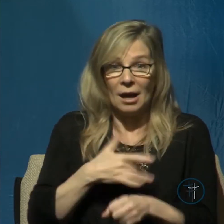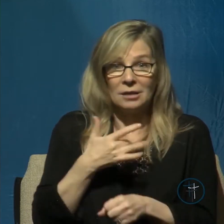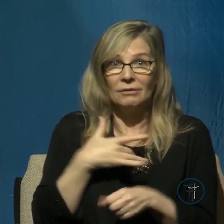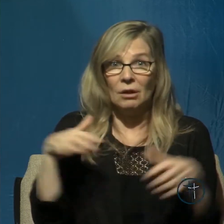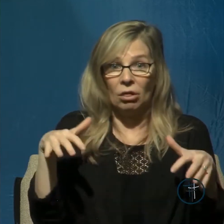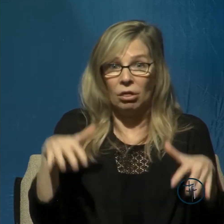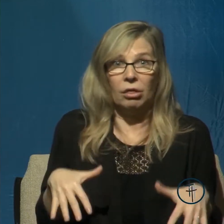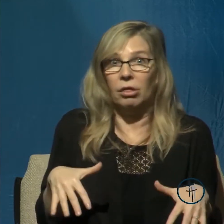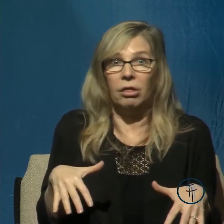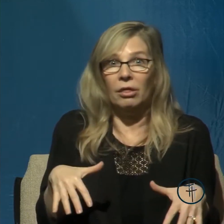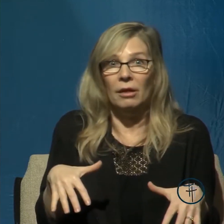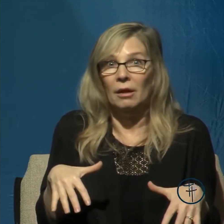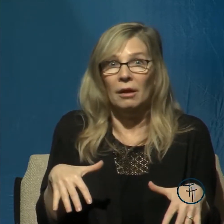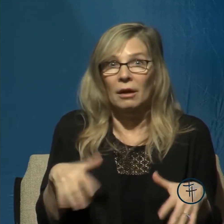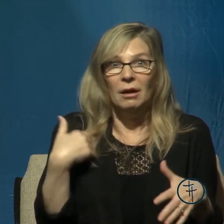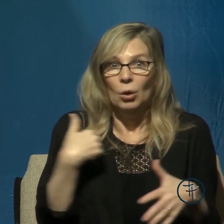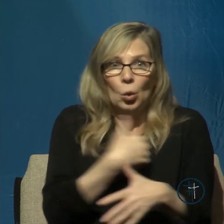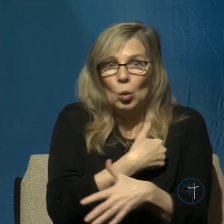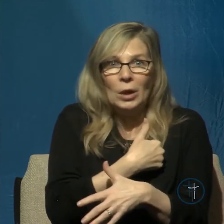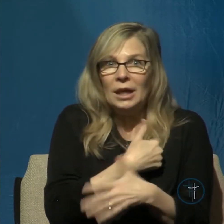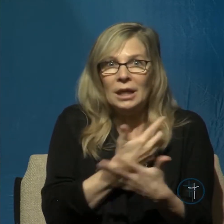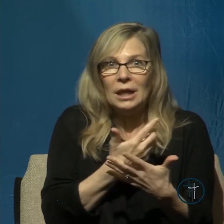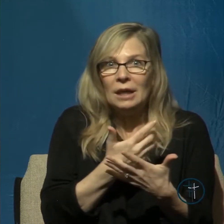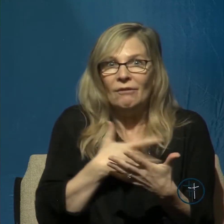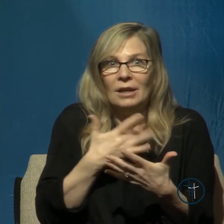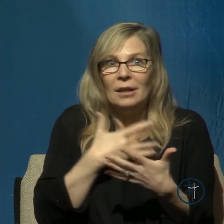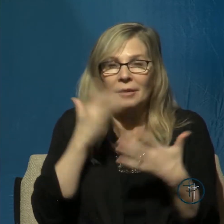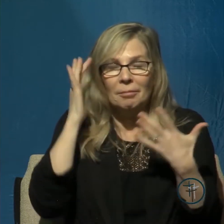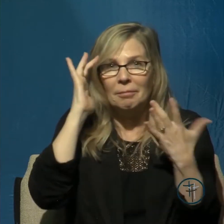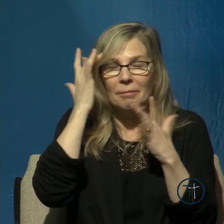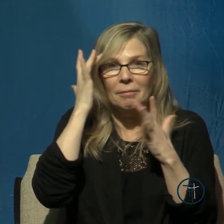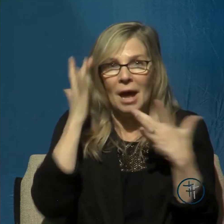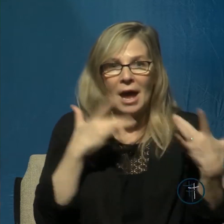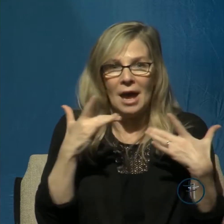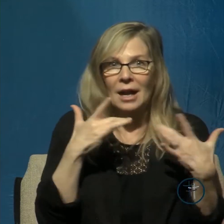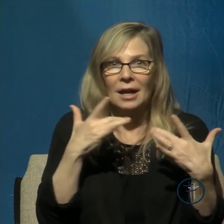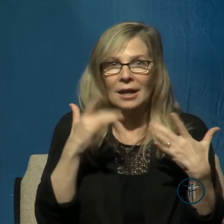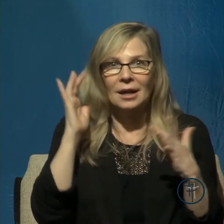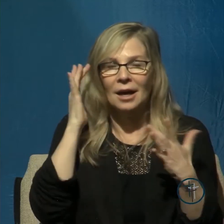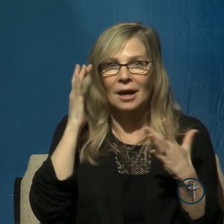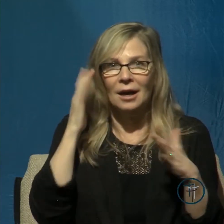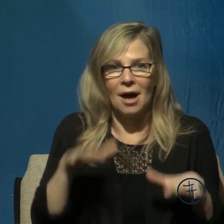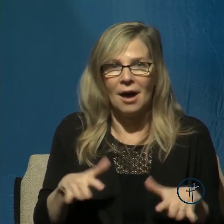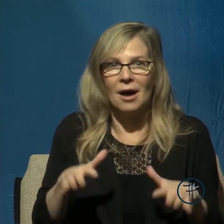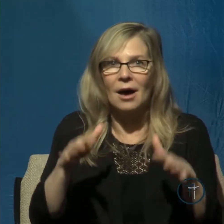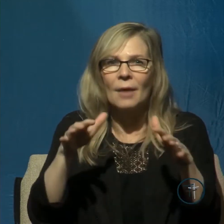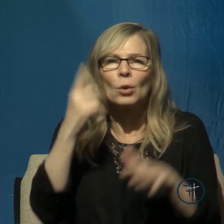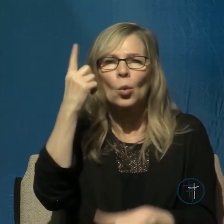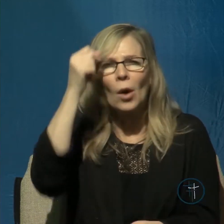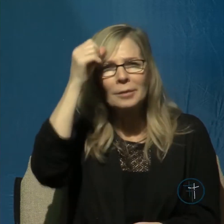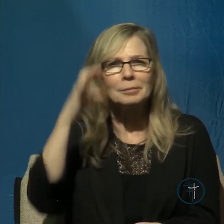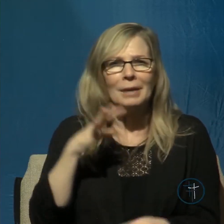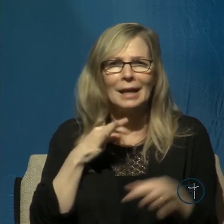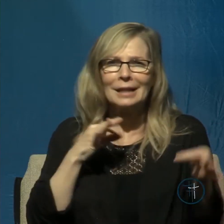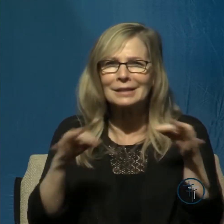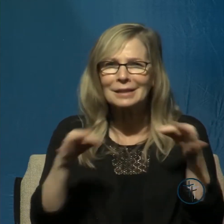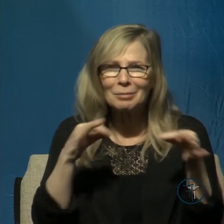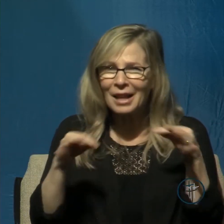They draw us into panic. They terrorize us. Here's how one man explained how widespread